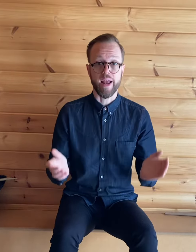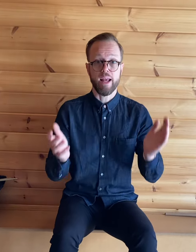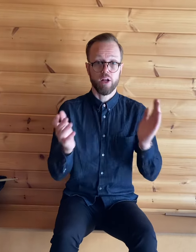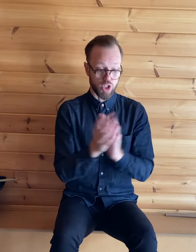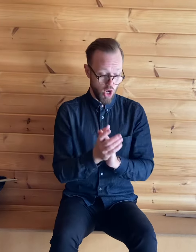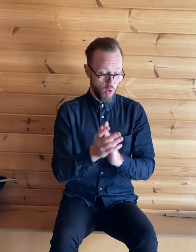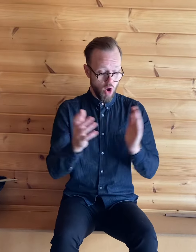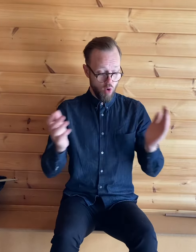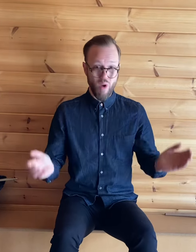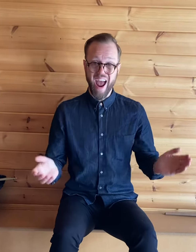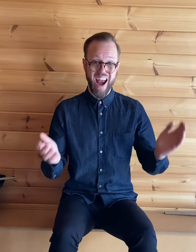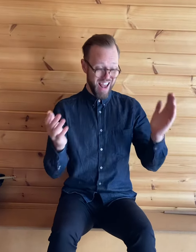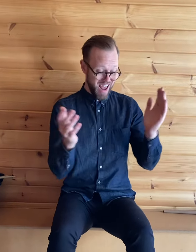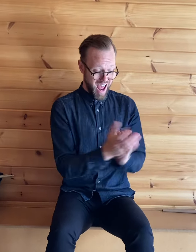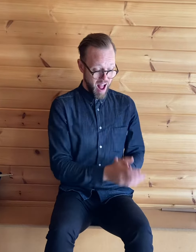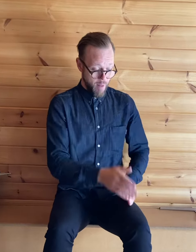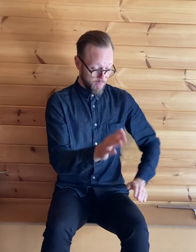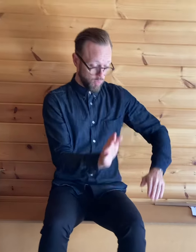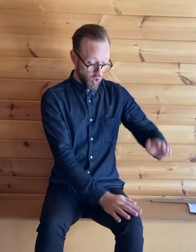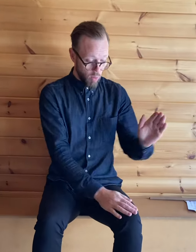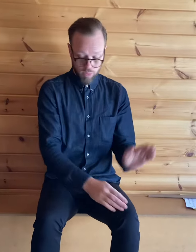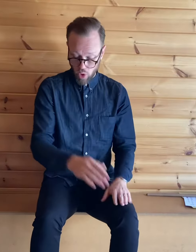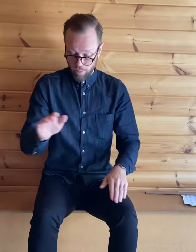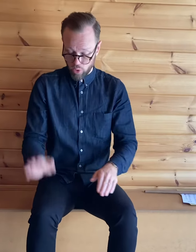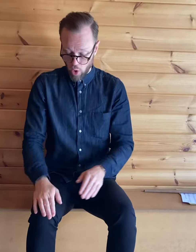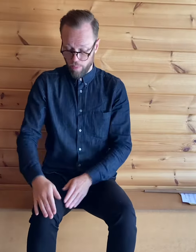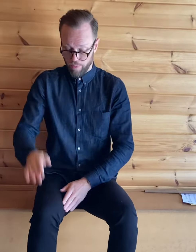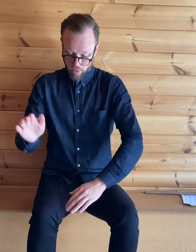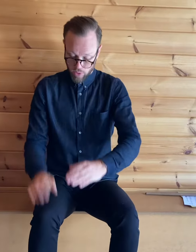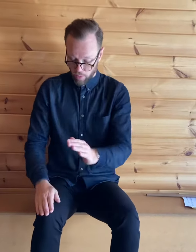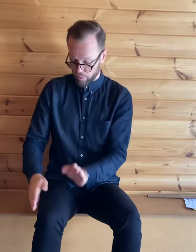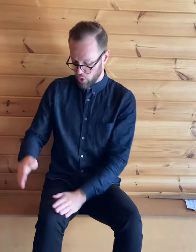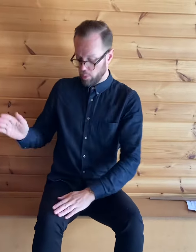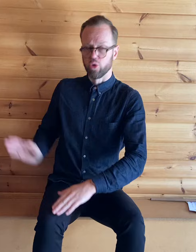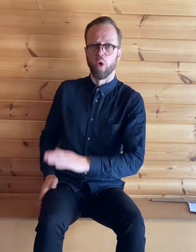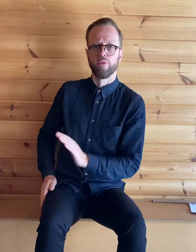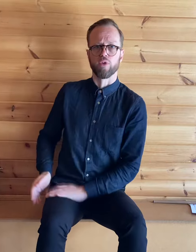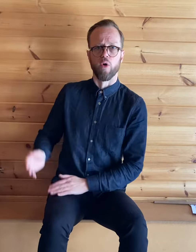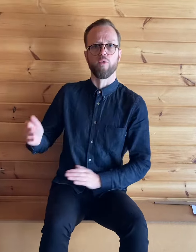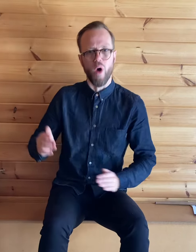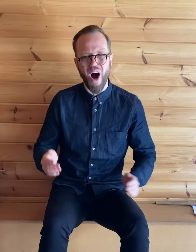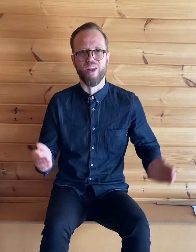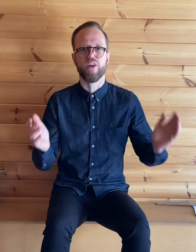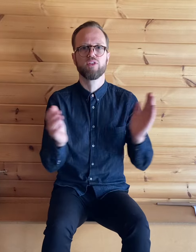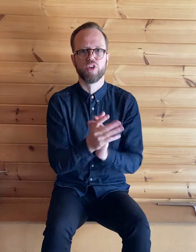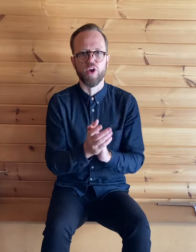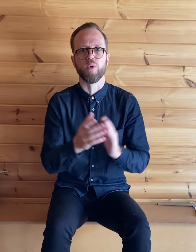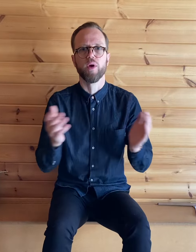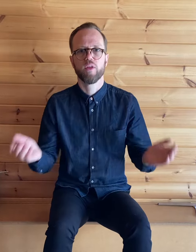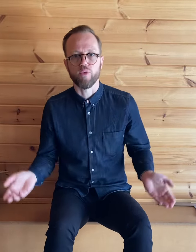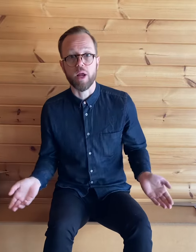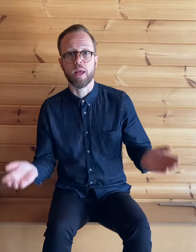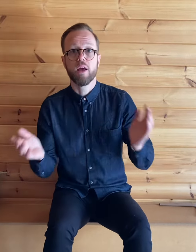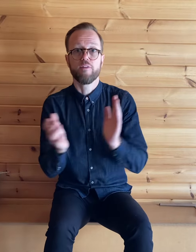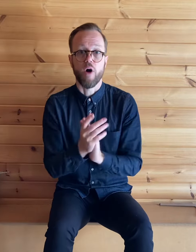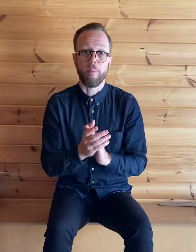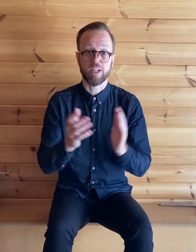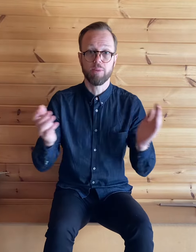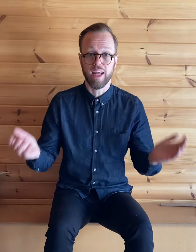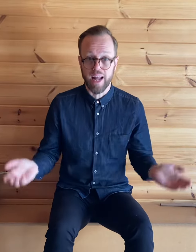two ready one two three back to the beginning